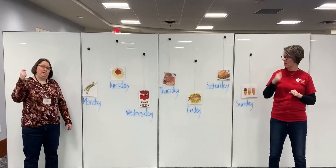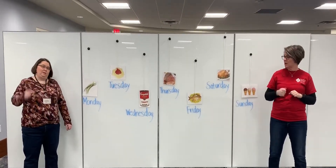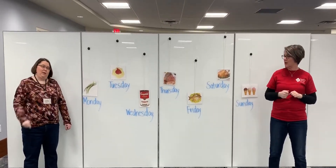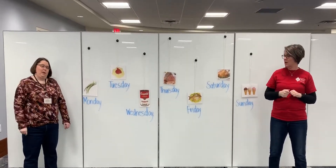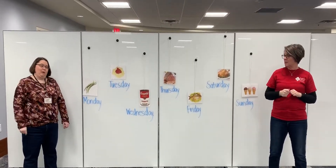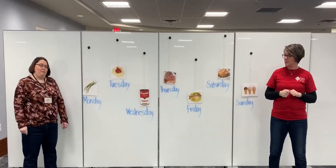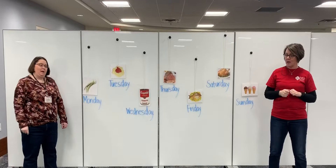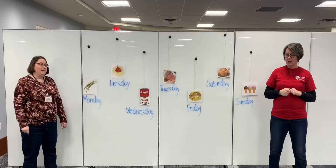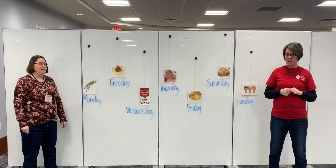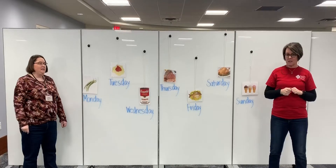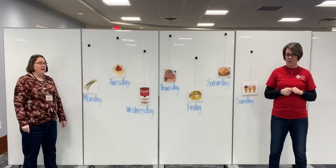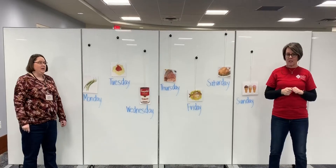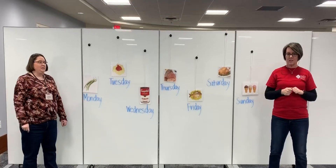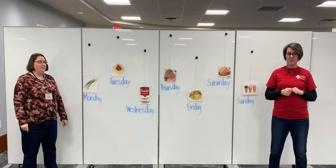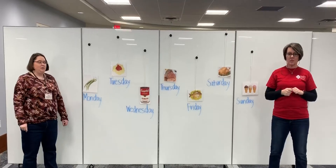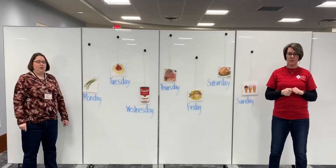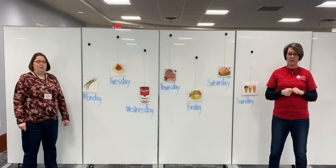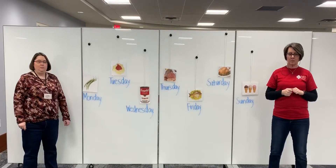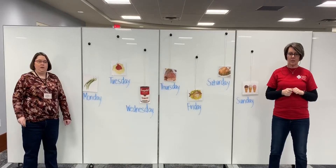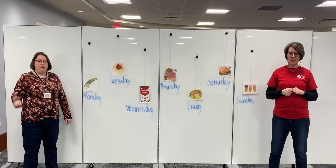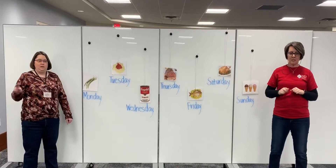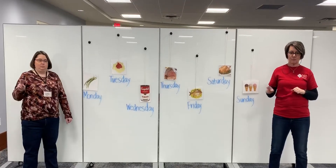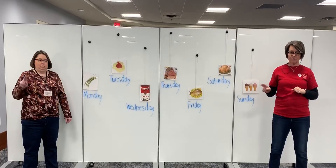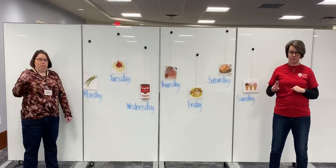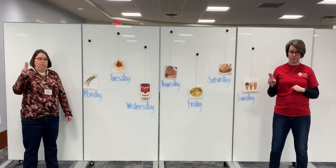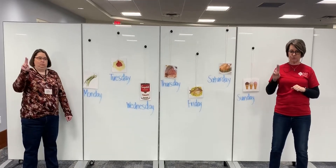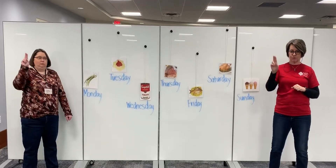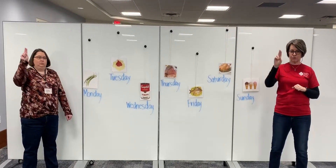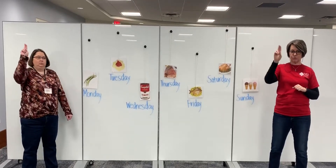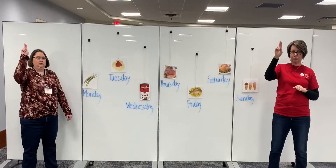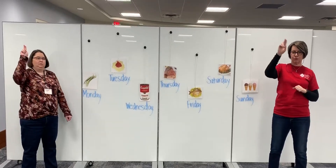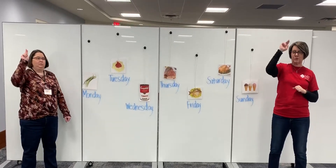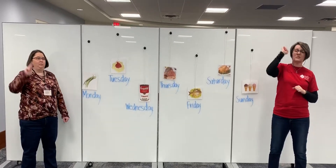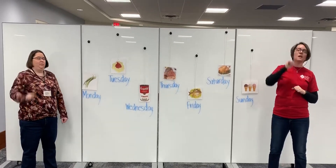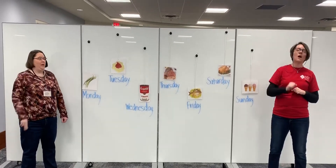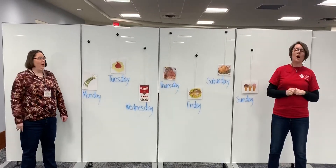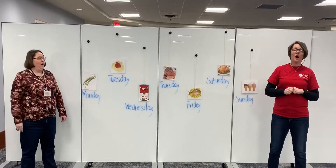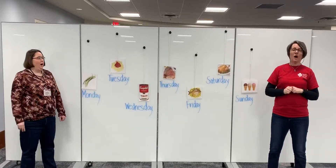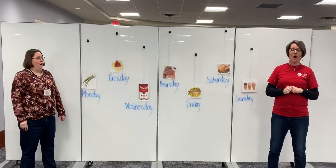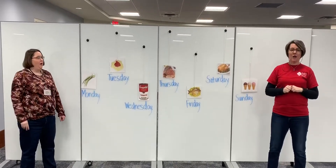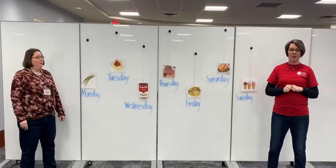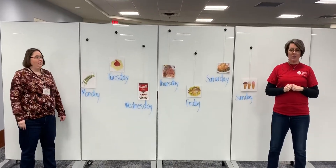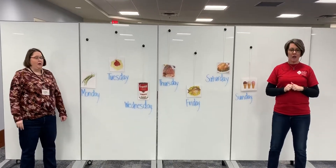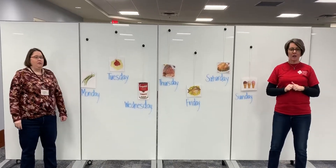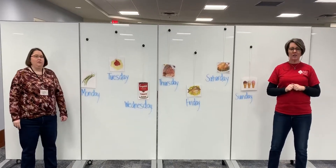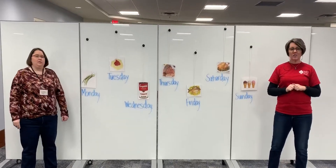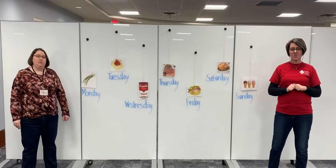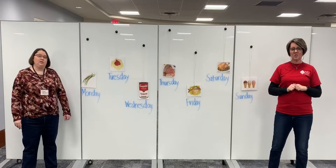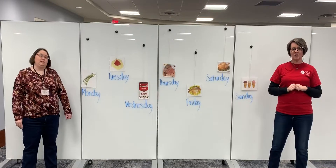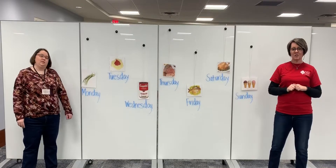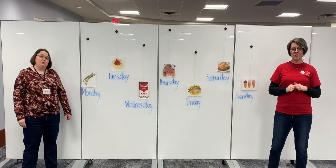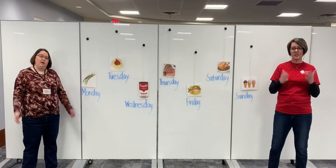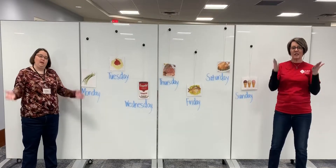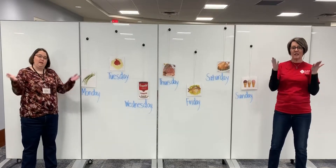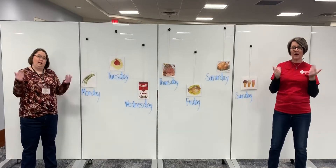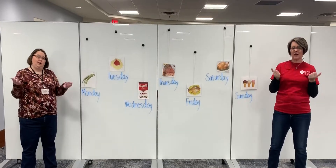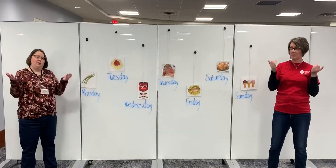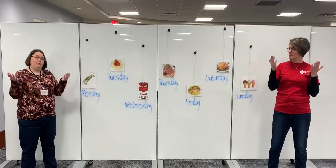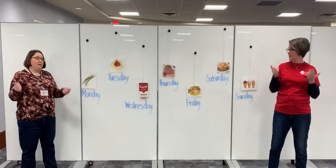Monday string beans. Monday string All you hungry children come and